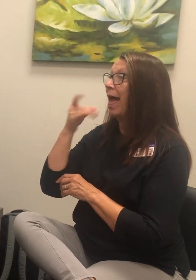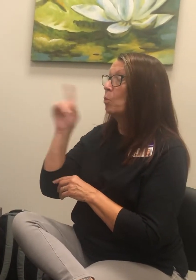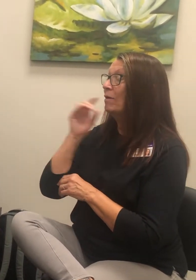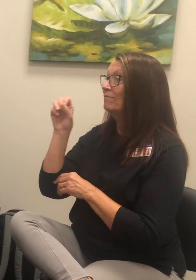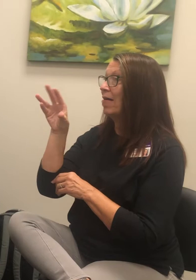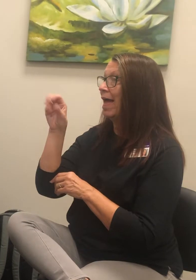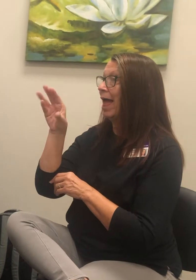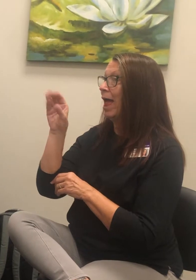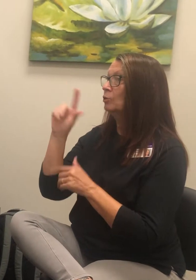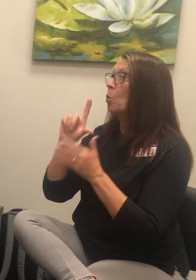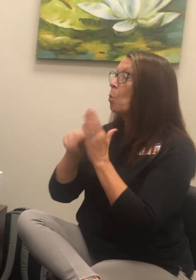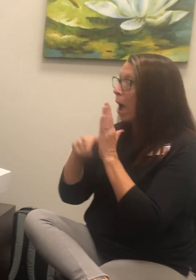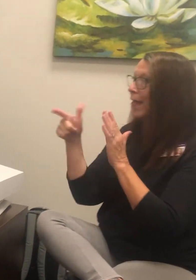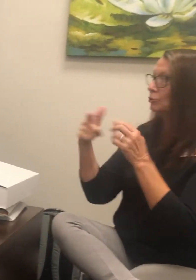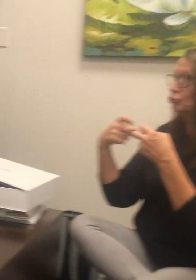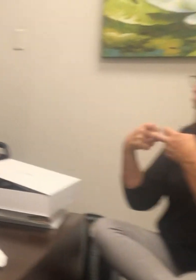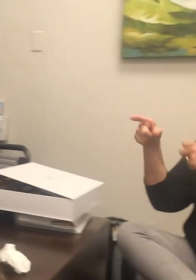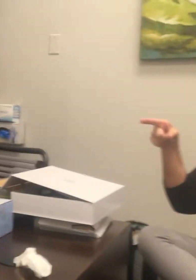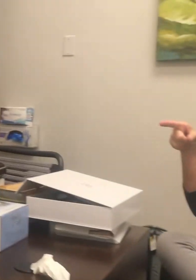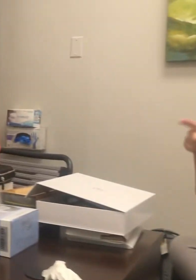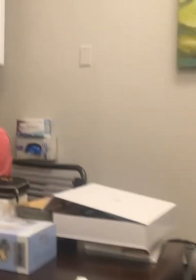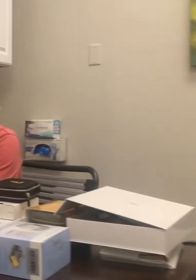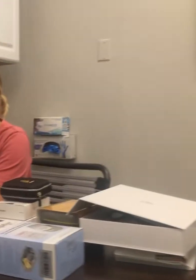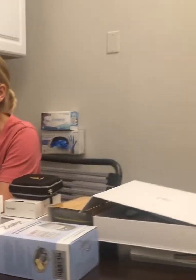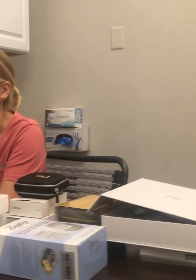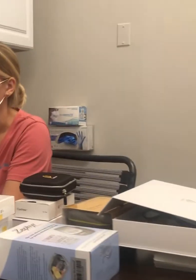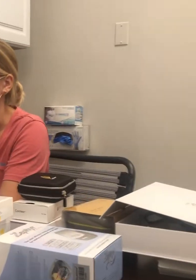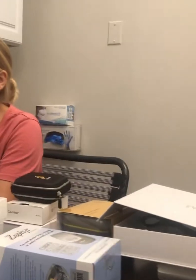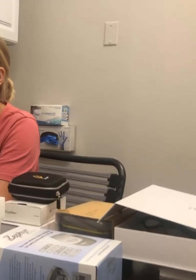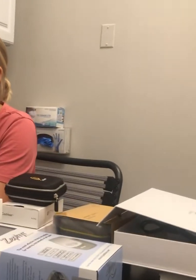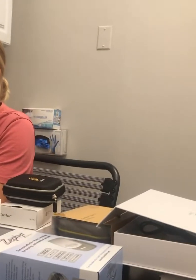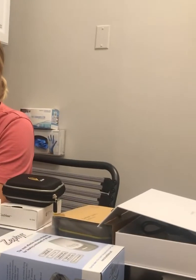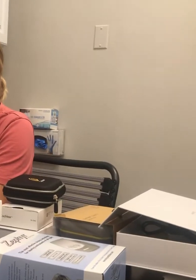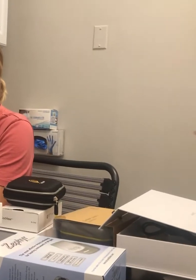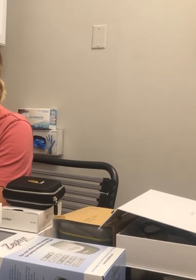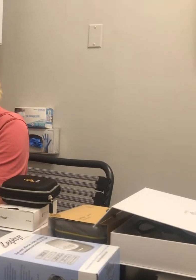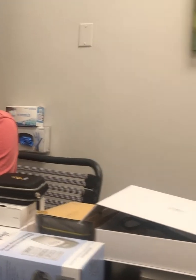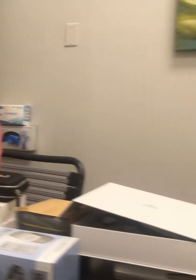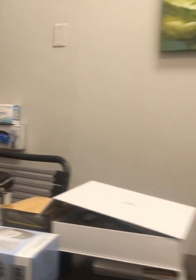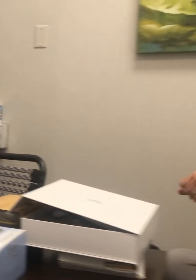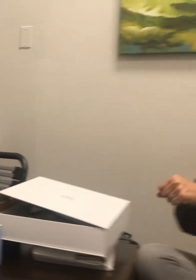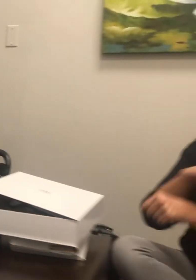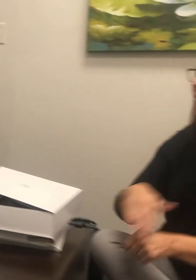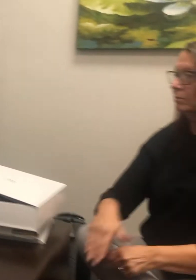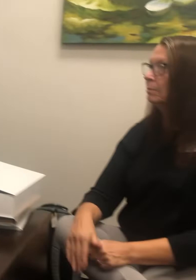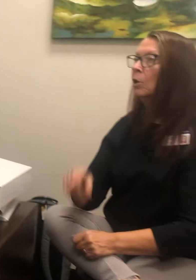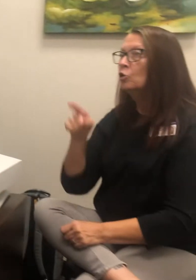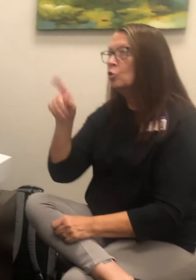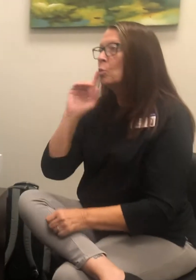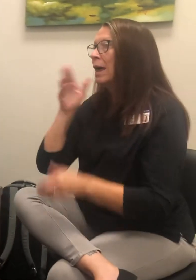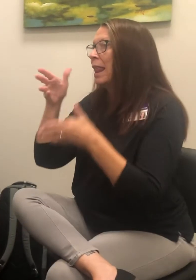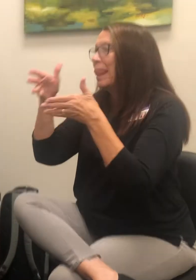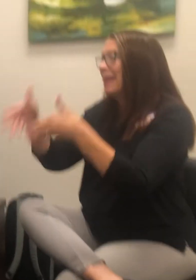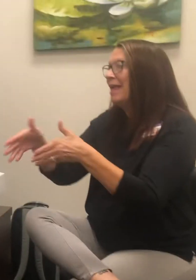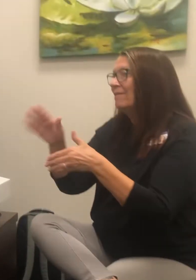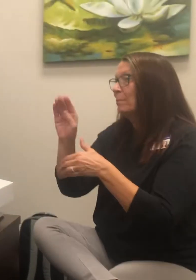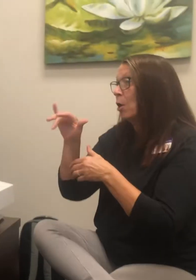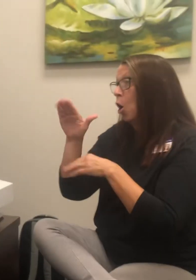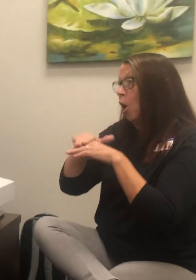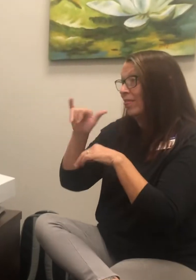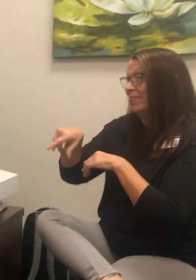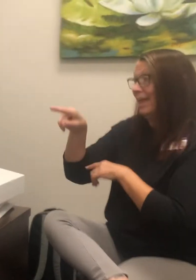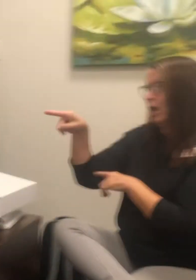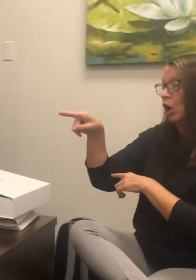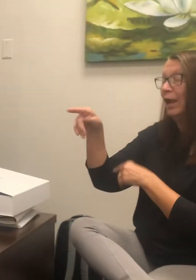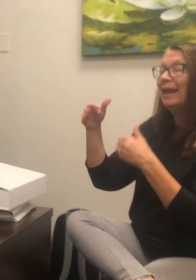flash while it's charging and then it will be solid green when it's fully charged but you will leave the battery on here